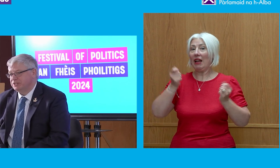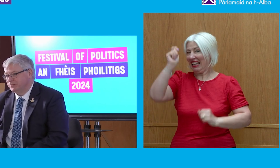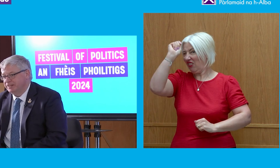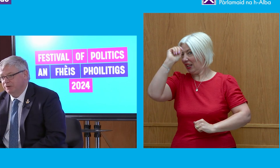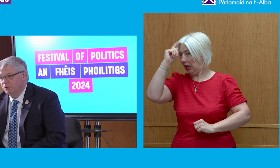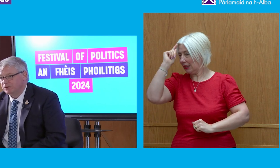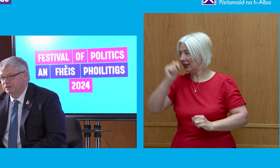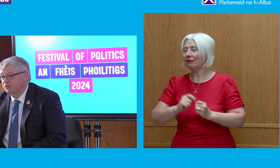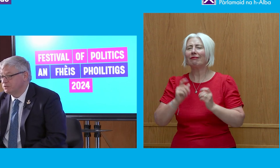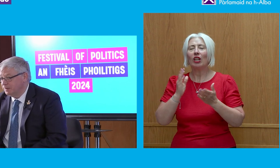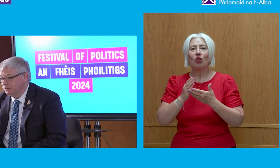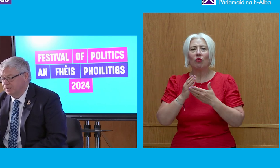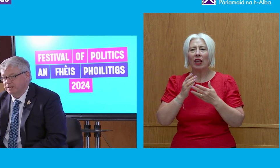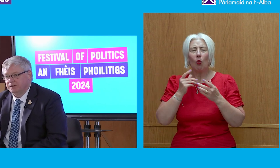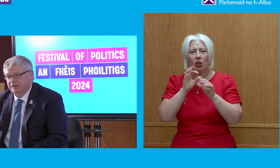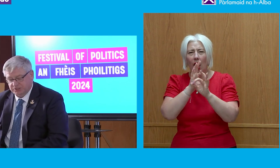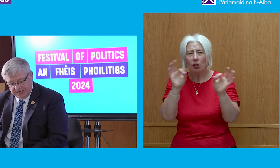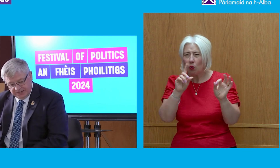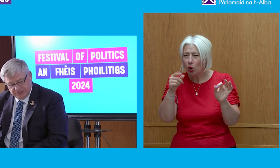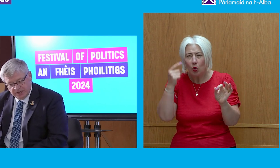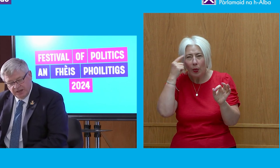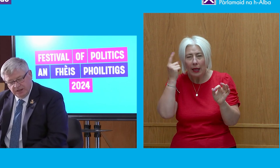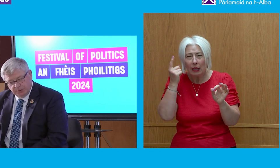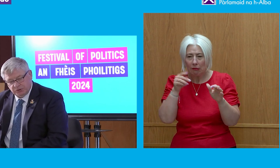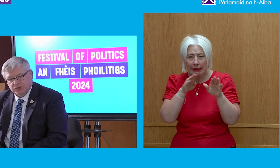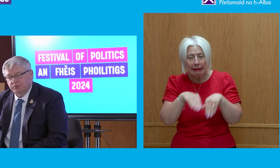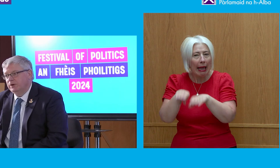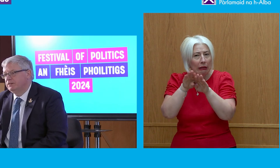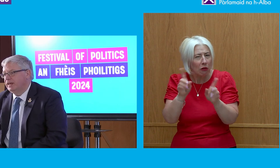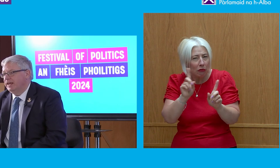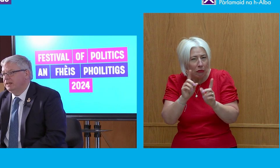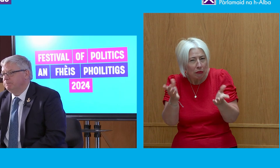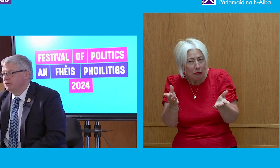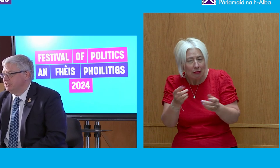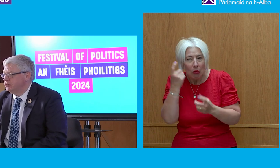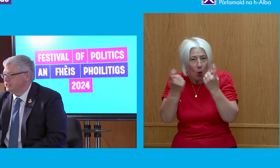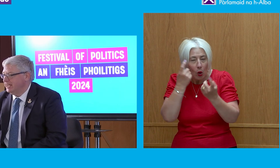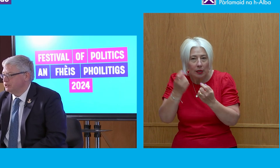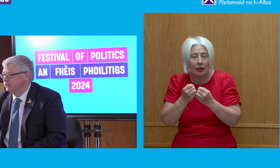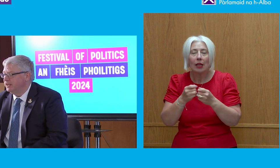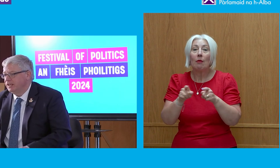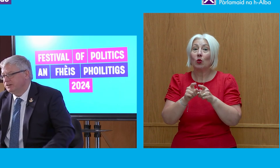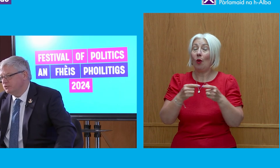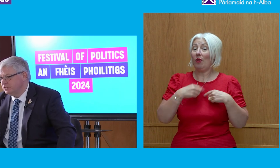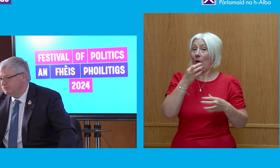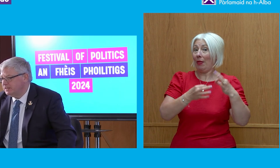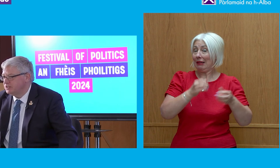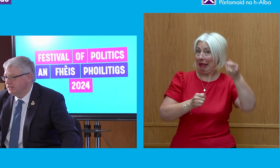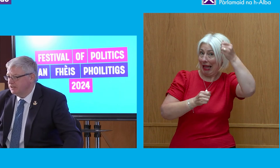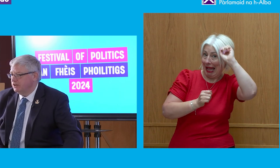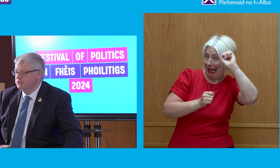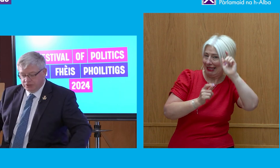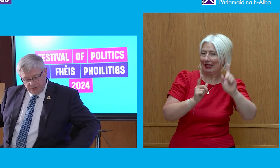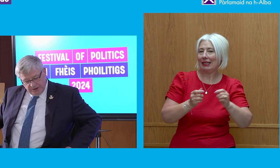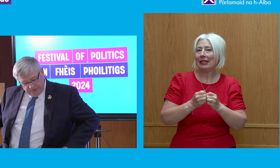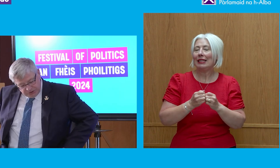desperate actually to find out what lots of people think about standards, but also with a politician's hat on, it's also nice